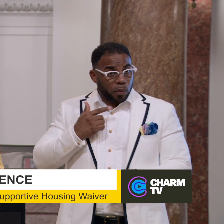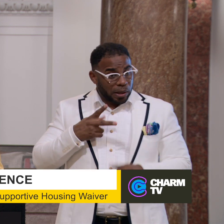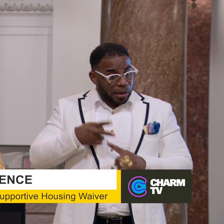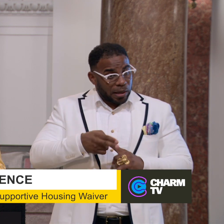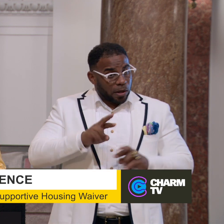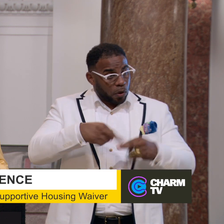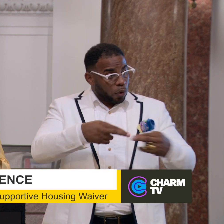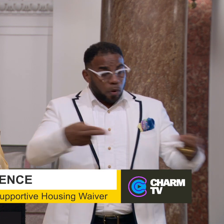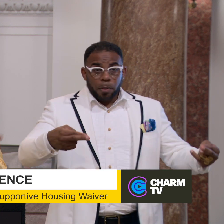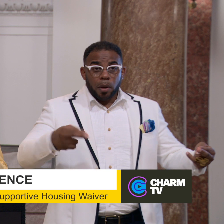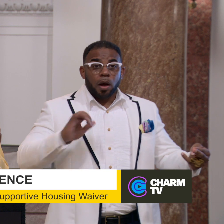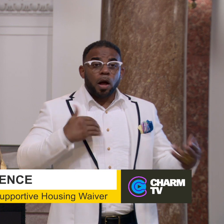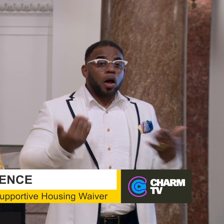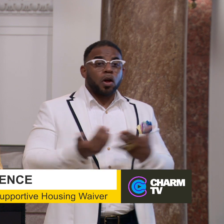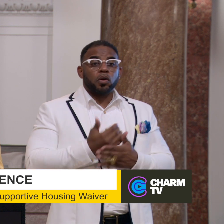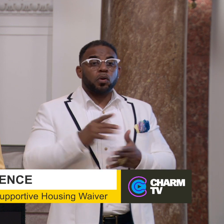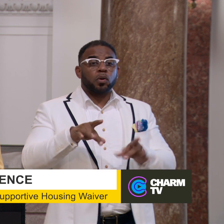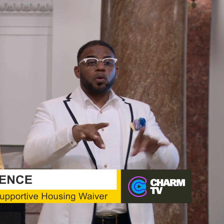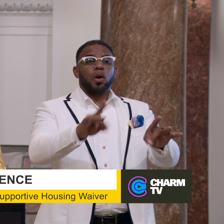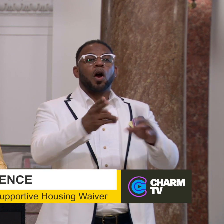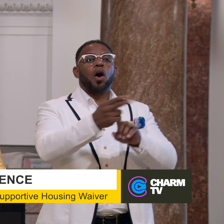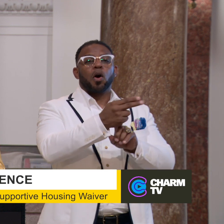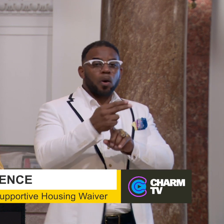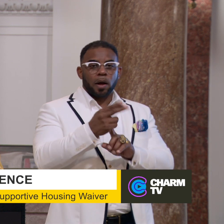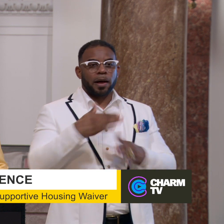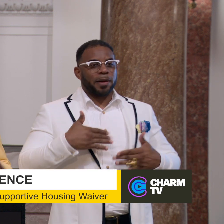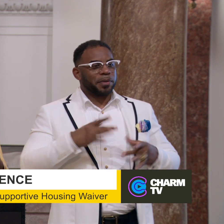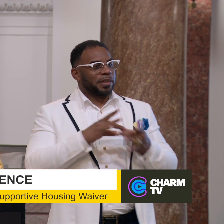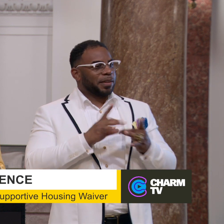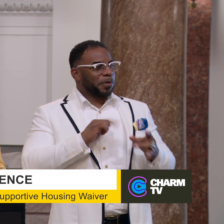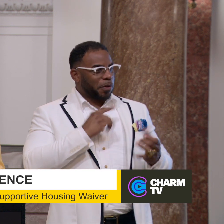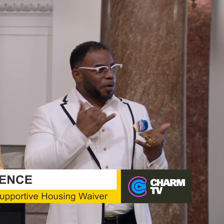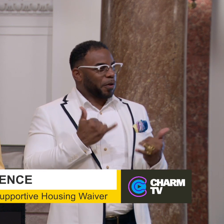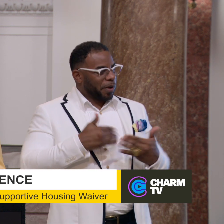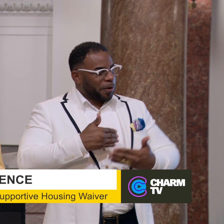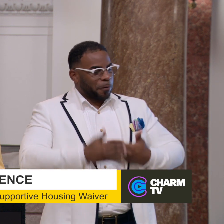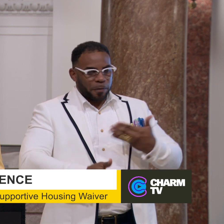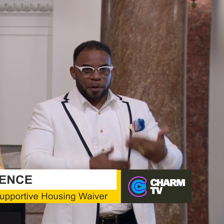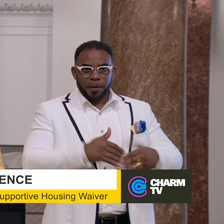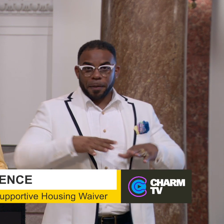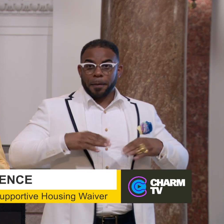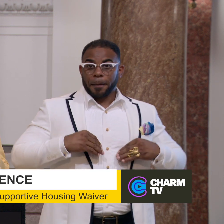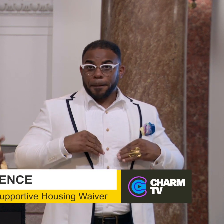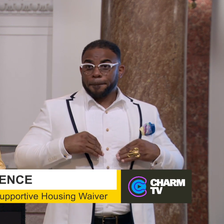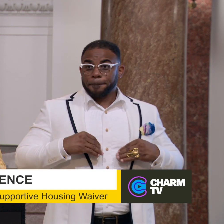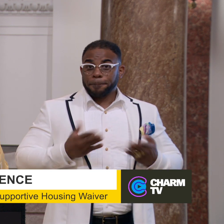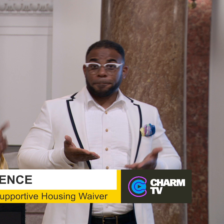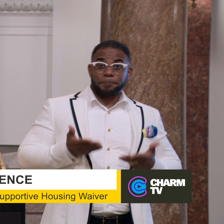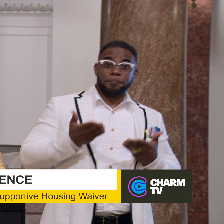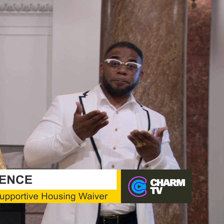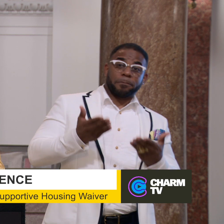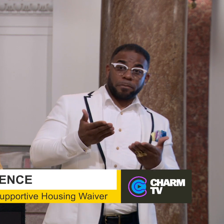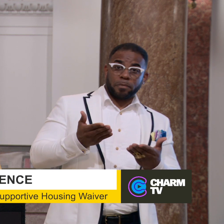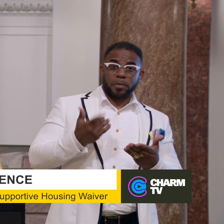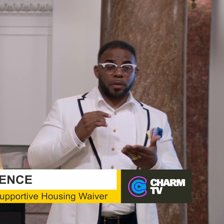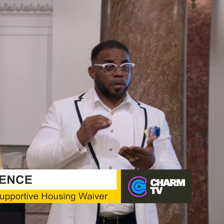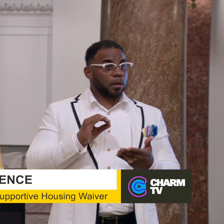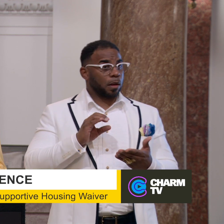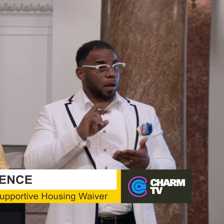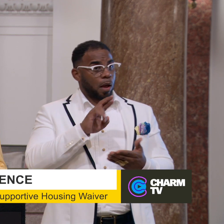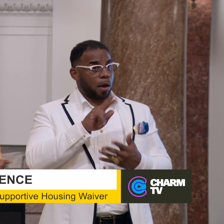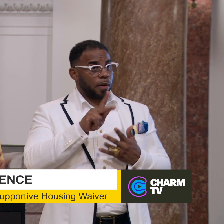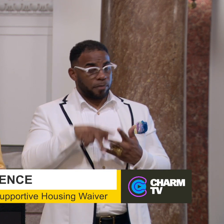cut the ribbon on our newly acquired hotels, and I'm happy to say we're currently in the process of accepting proposals from our